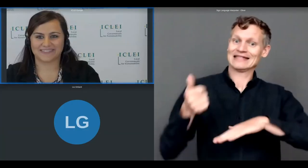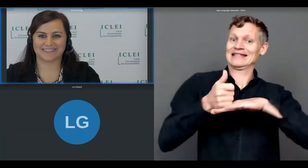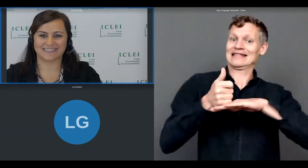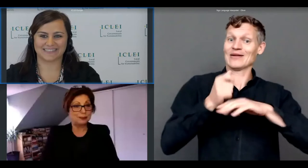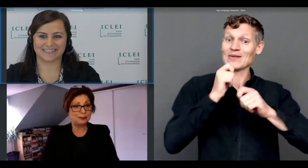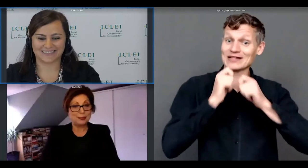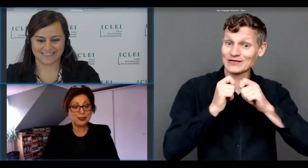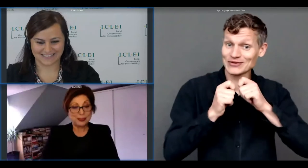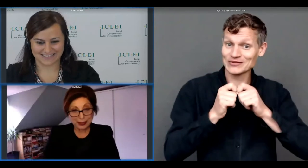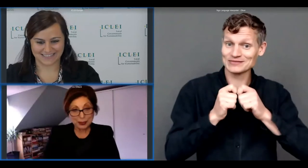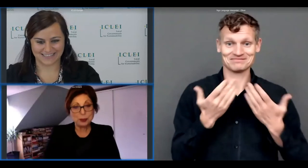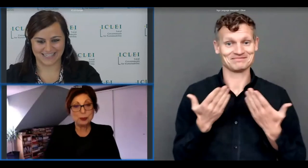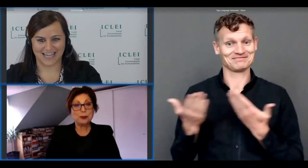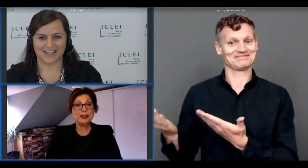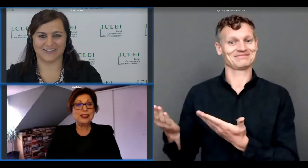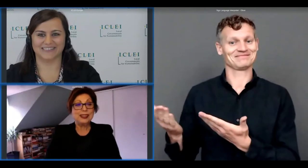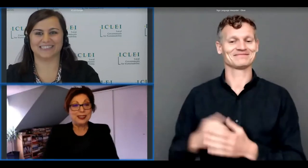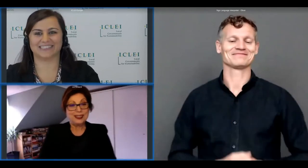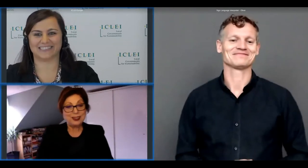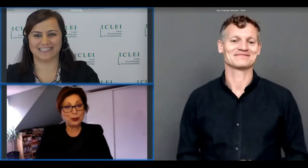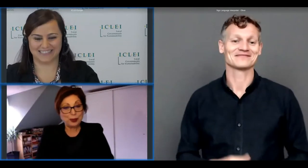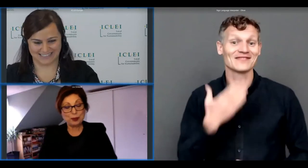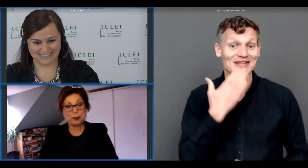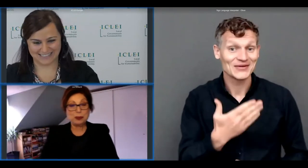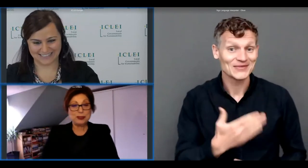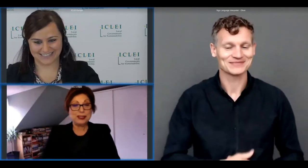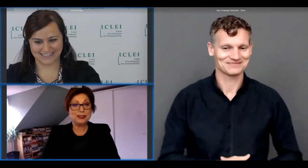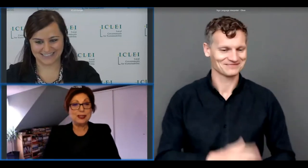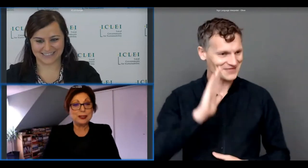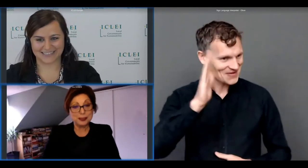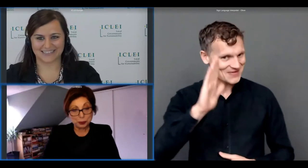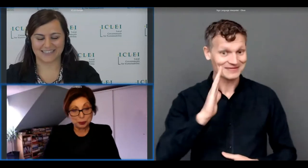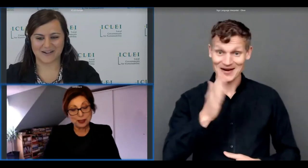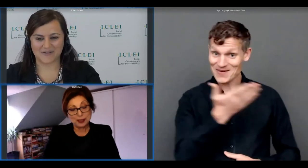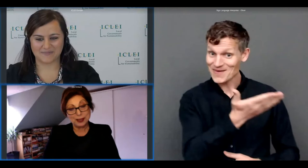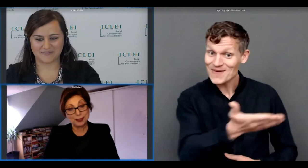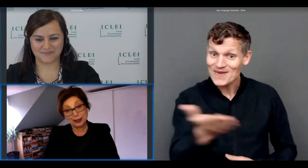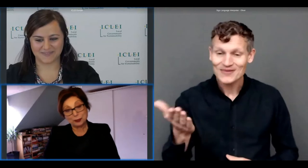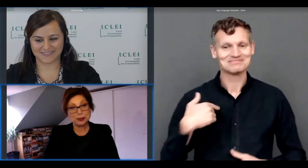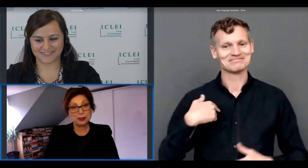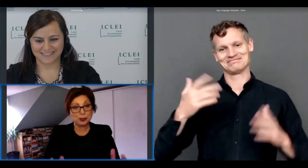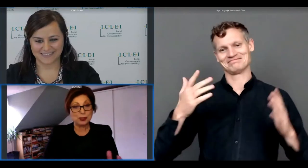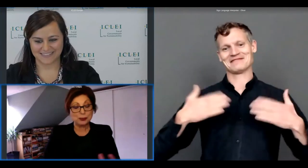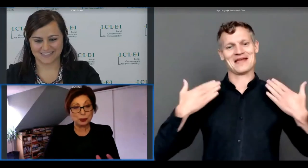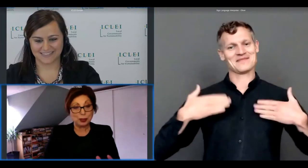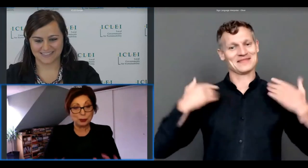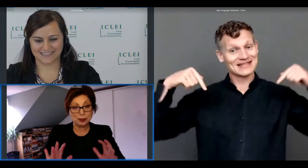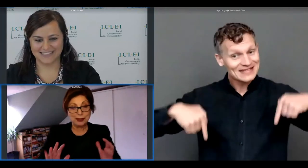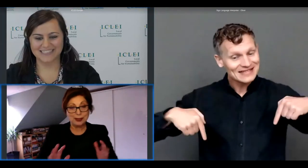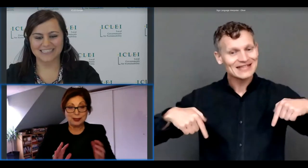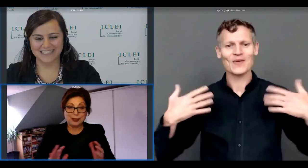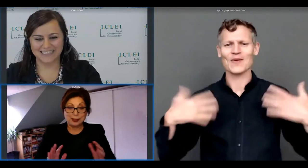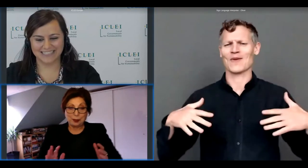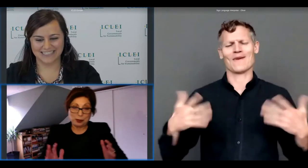thank you hello everybody delighted to be here and after such an introduction